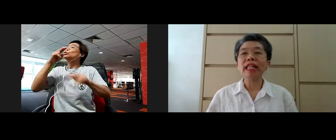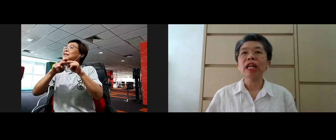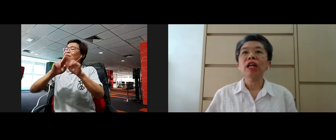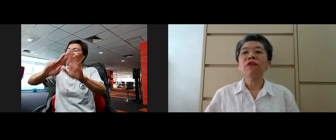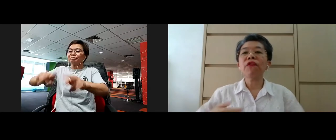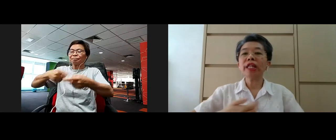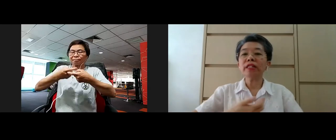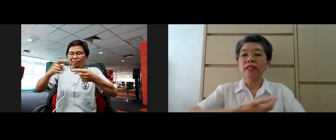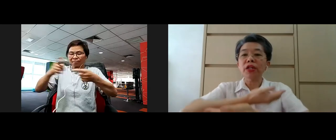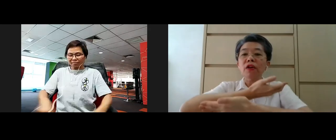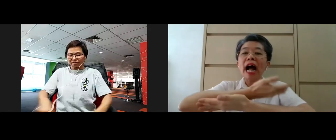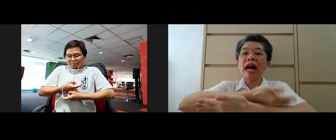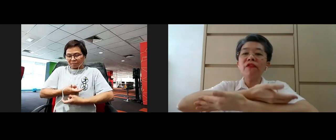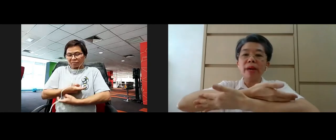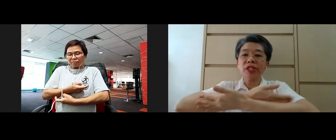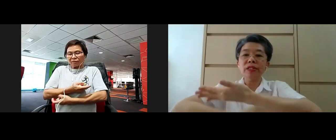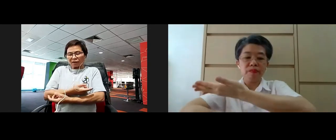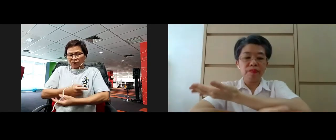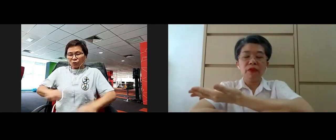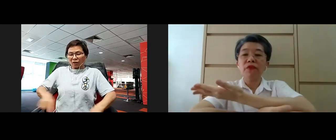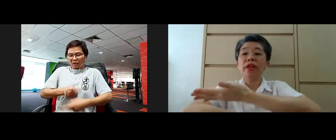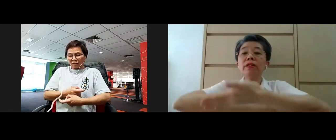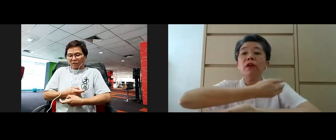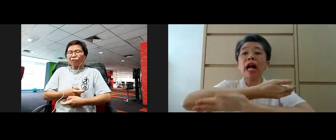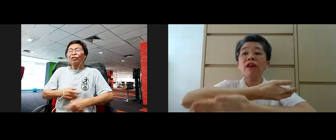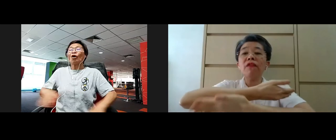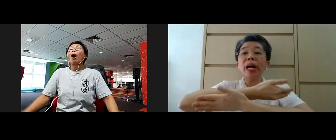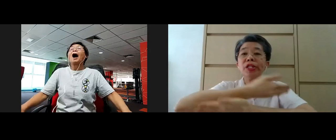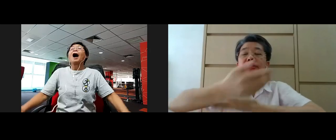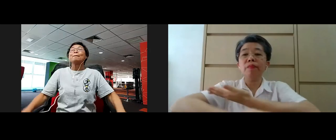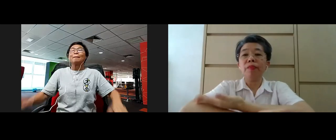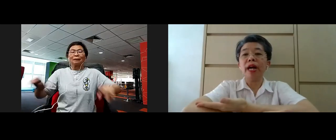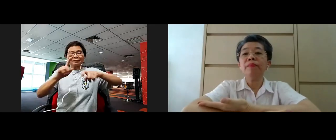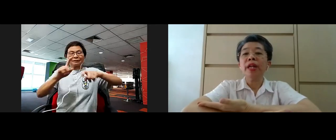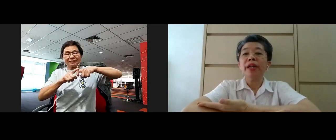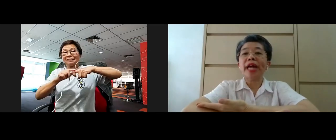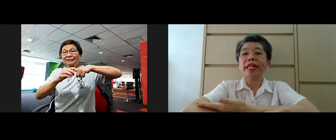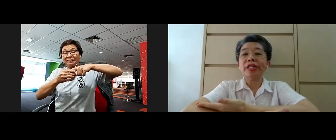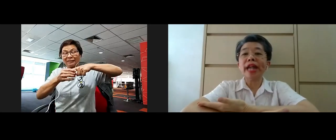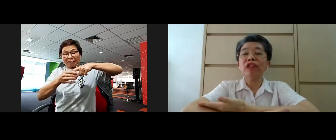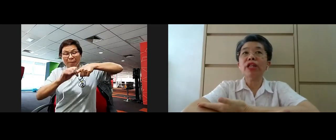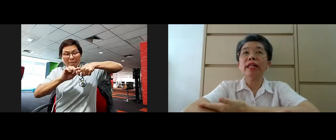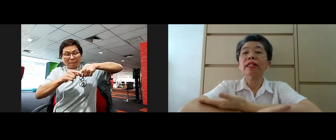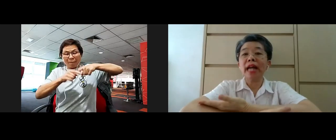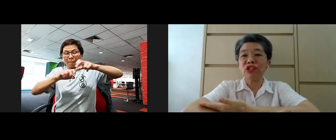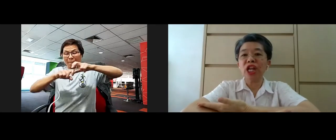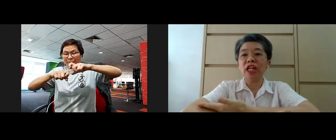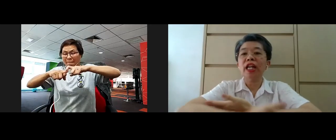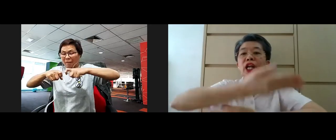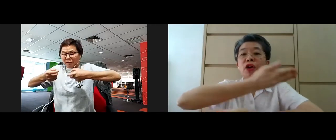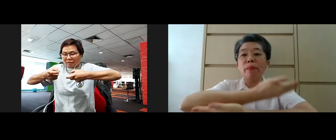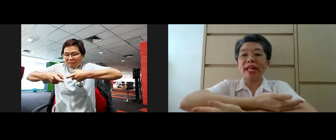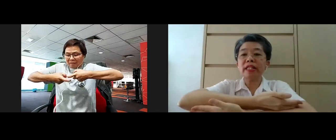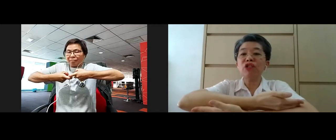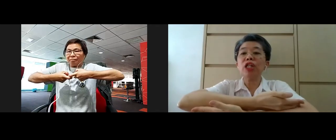then feel your calf muscle, feel your calf muscle, yeah? That is actually touching